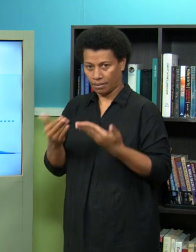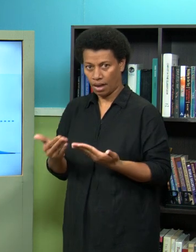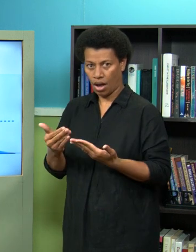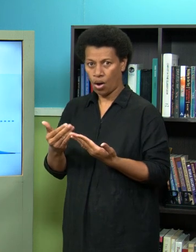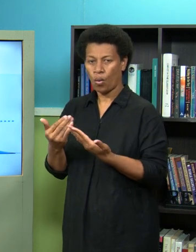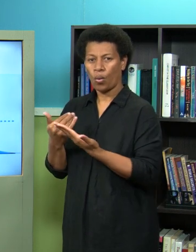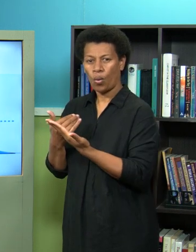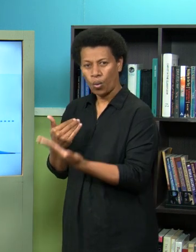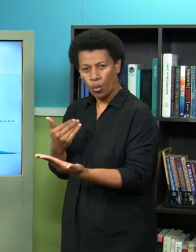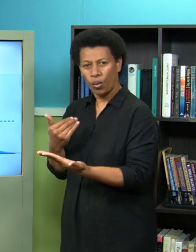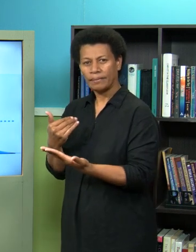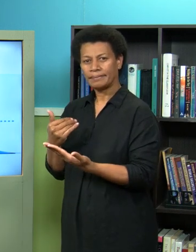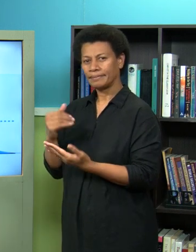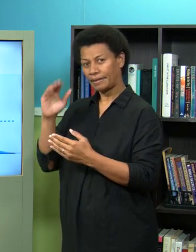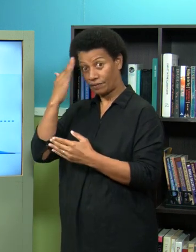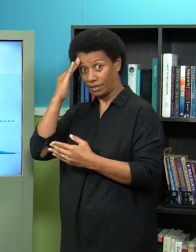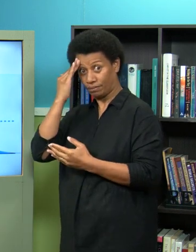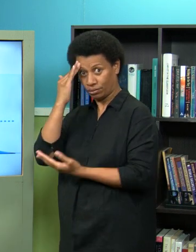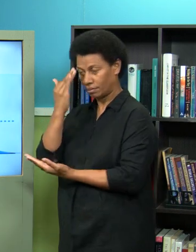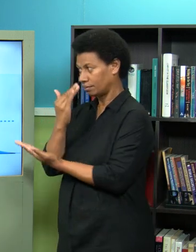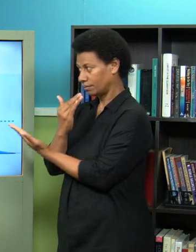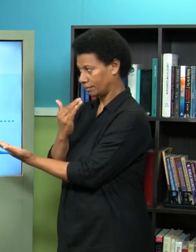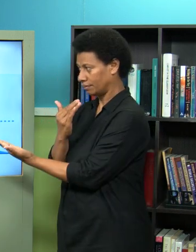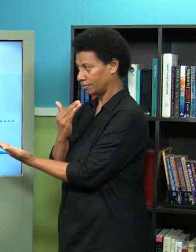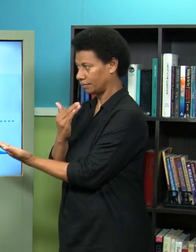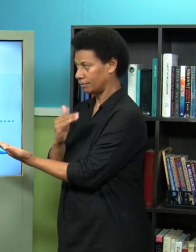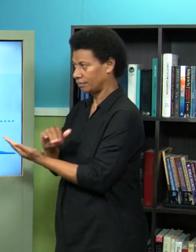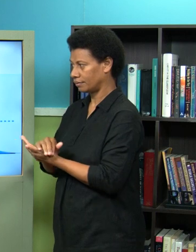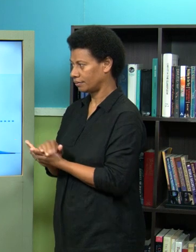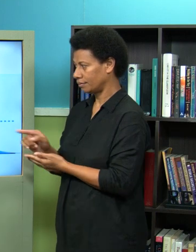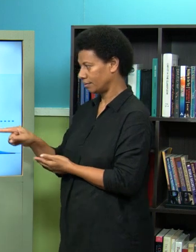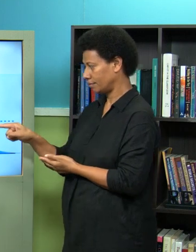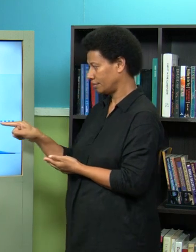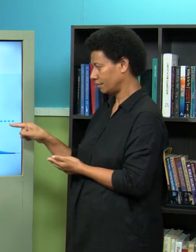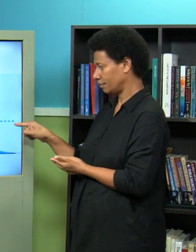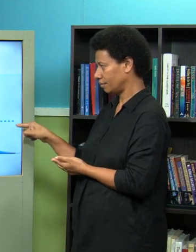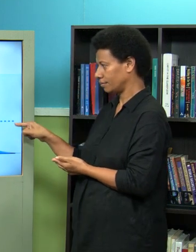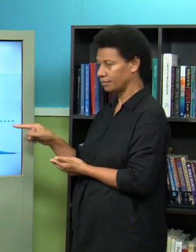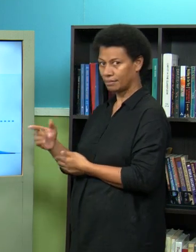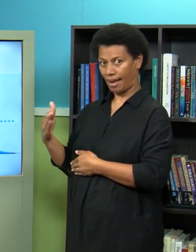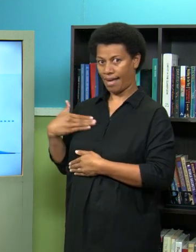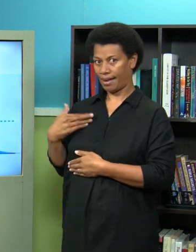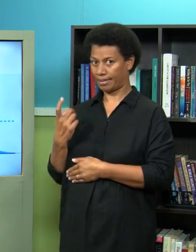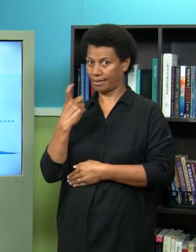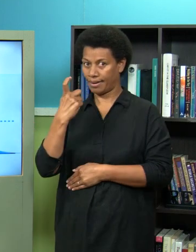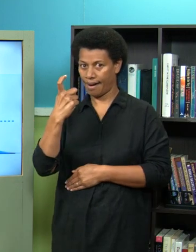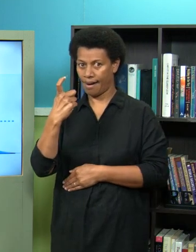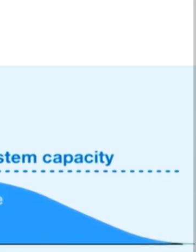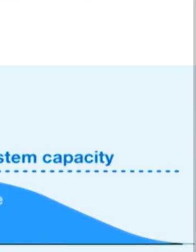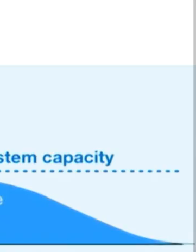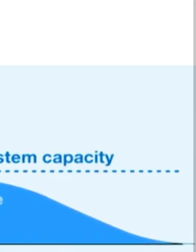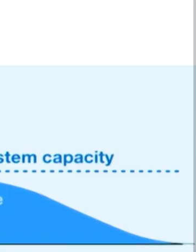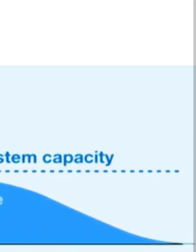hashtag flatten the curve so what they're talking about is this line is the healthcare system's ability